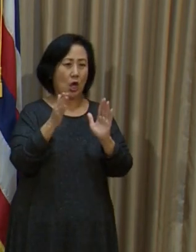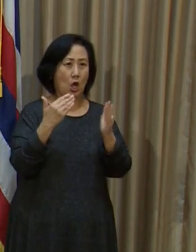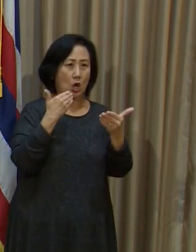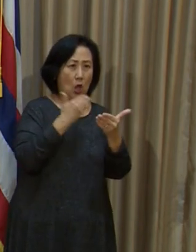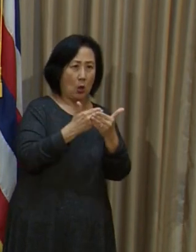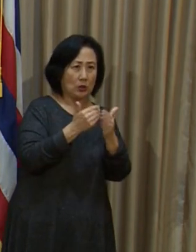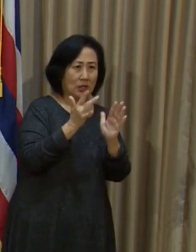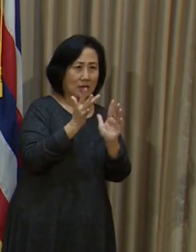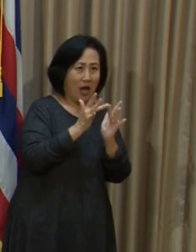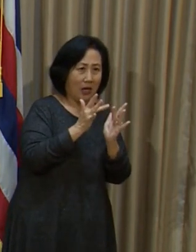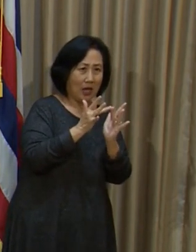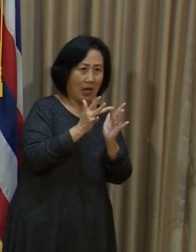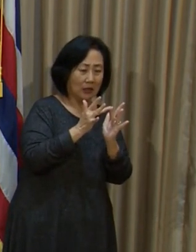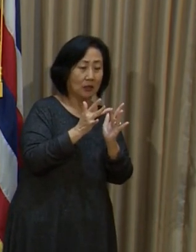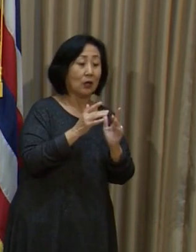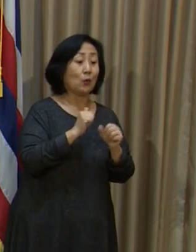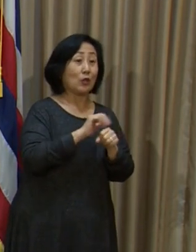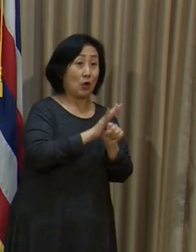with variant cases?